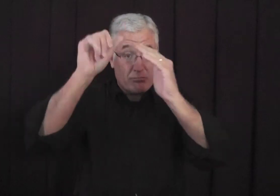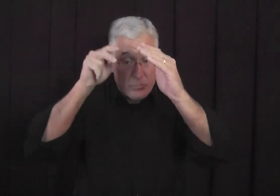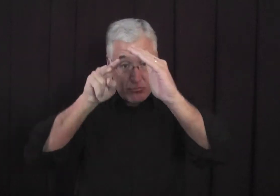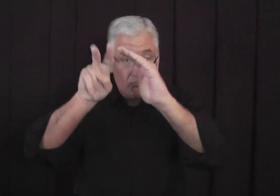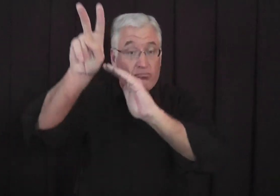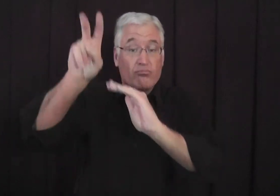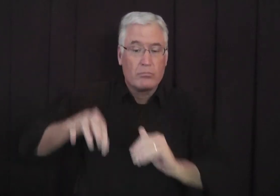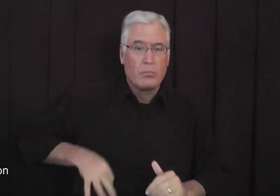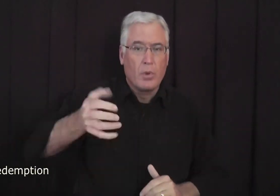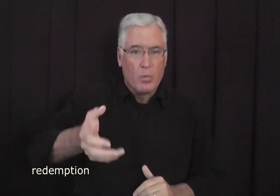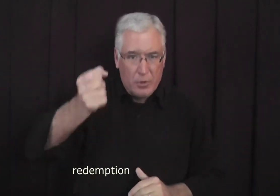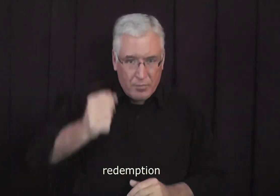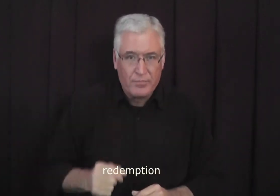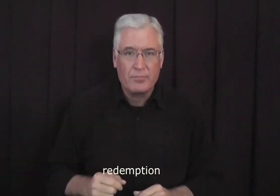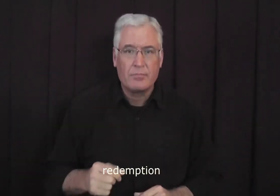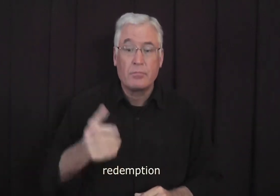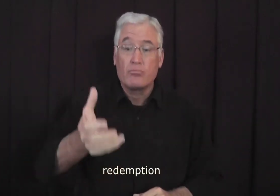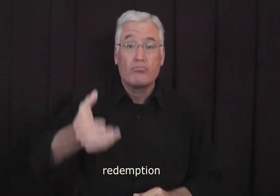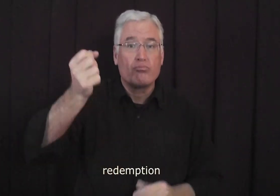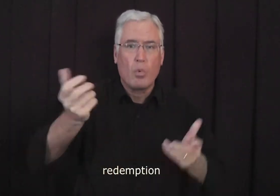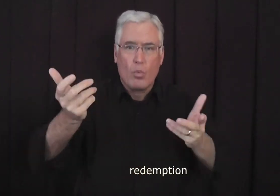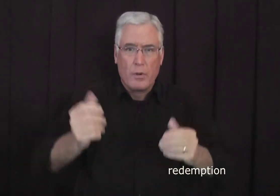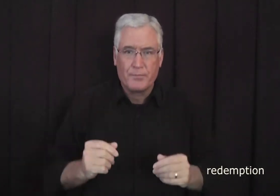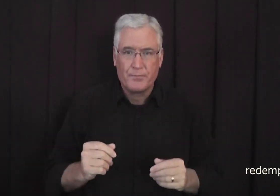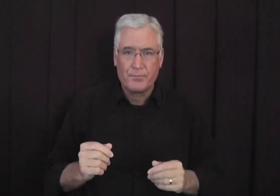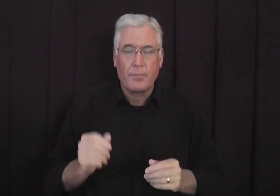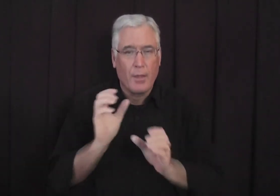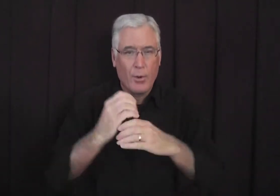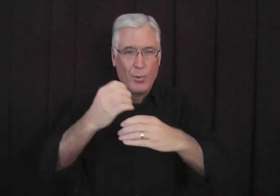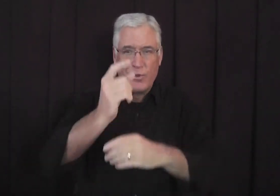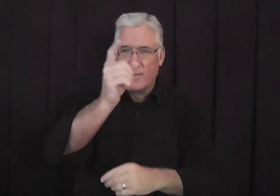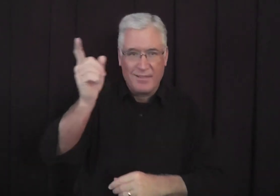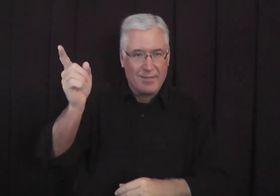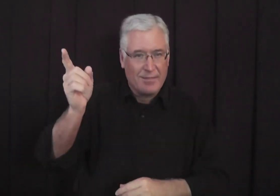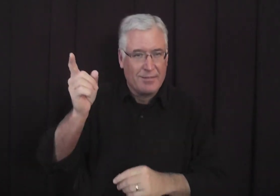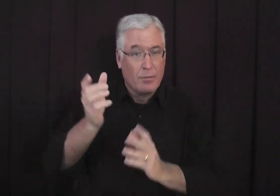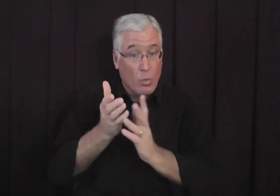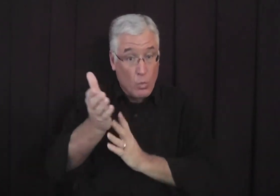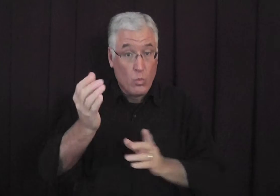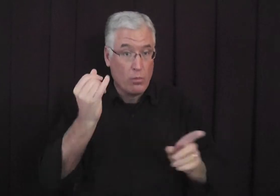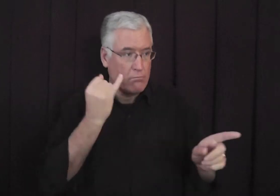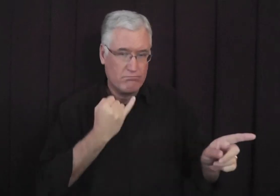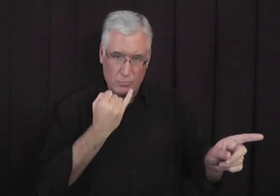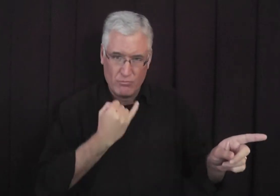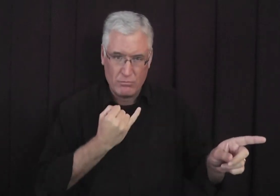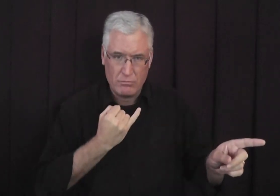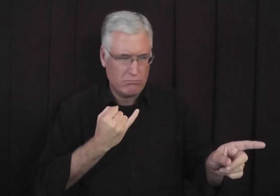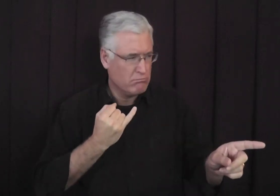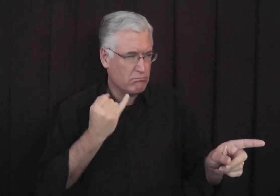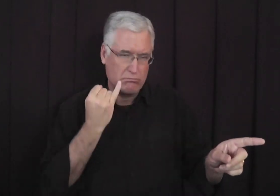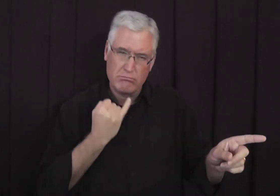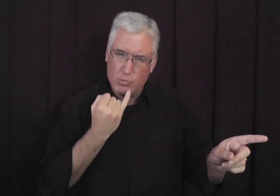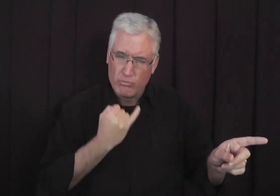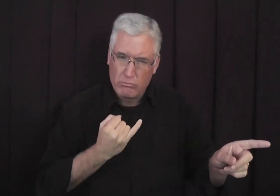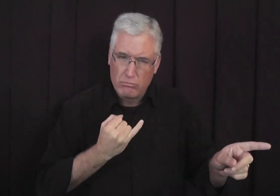Now, Isaiah, he foresaw redemption. Well, redemption from what? Creation would be redeemed through Israel.